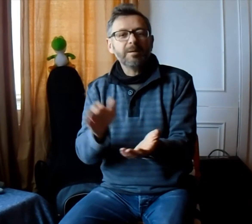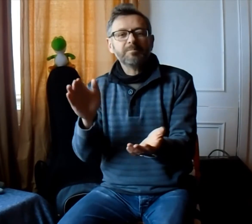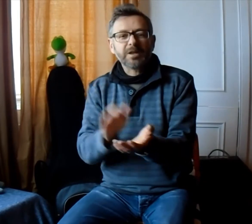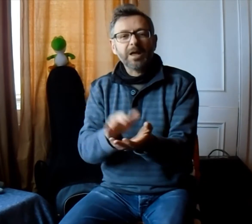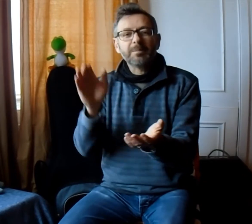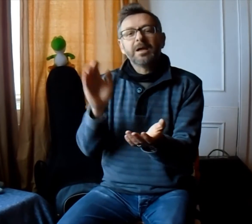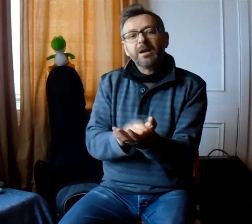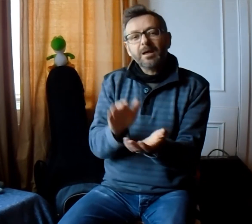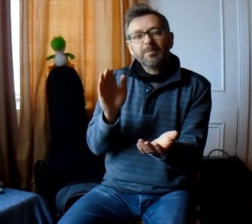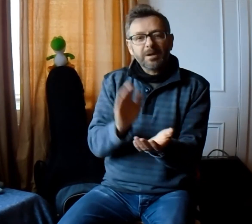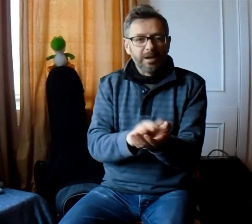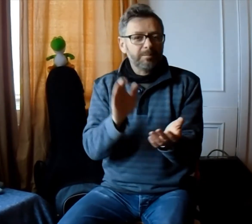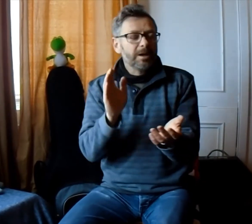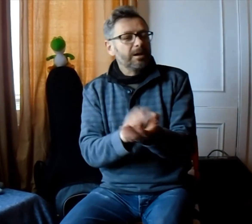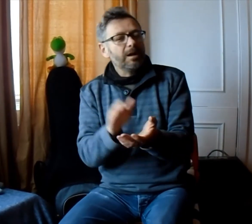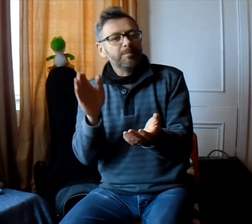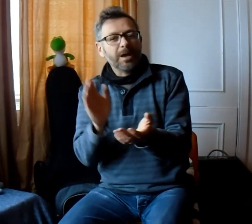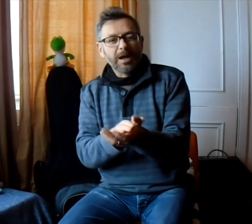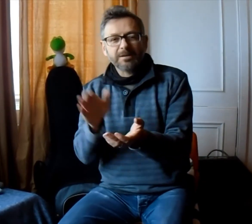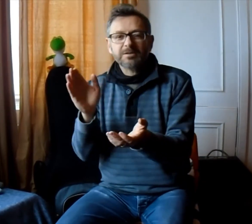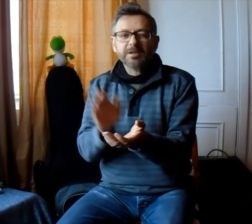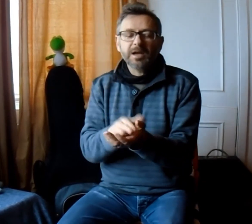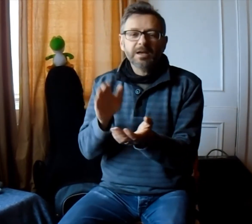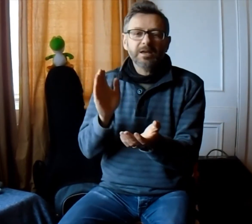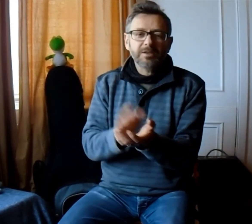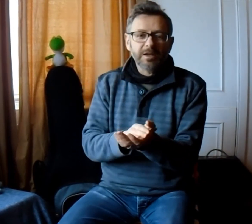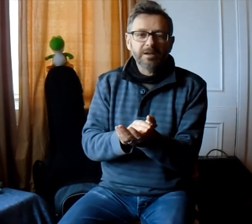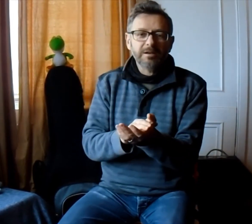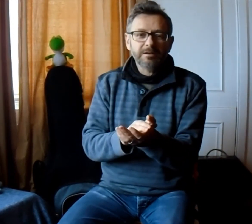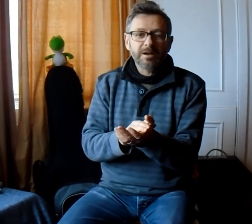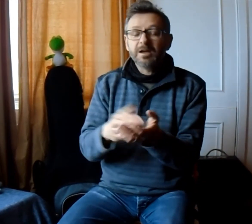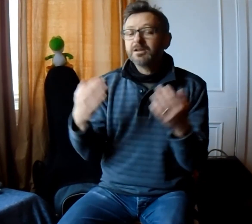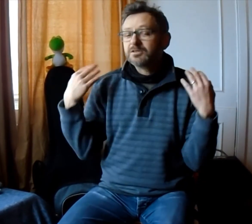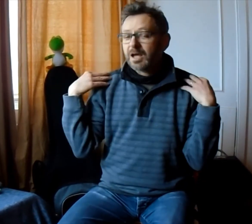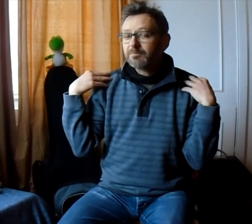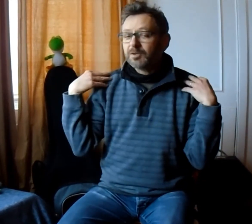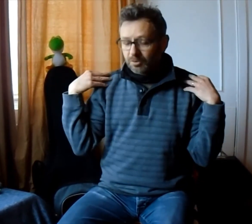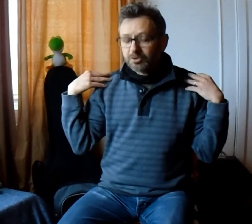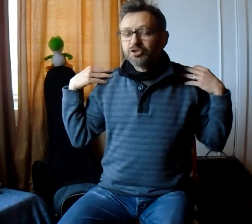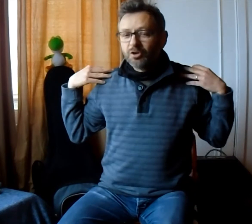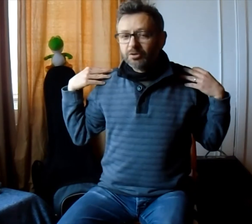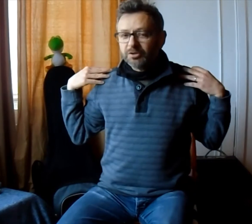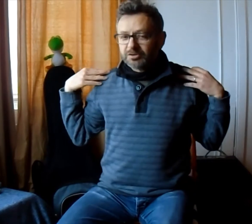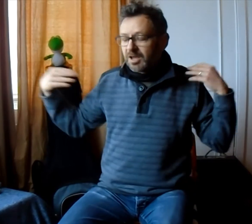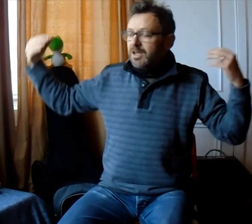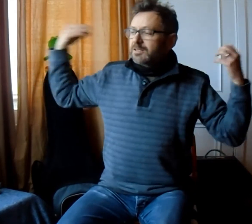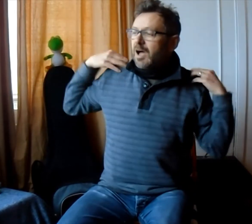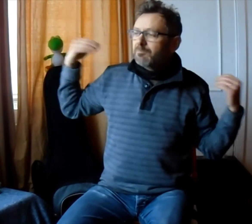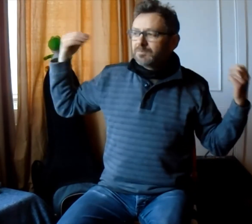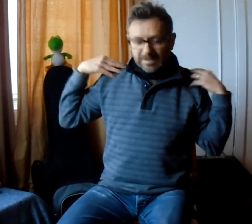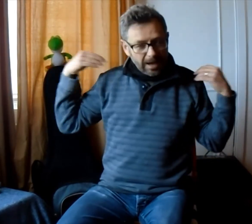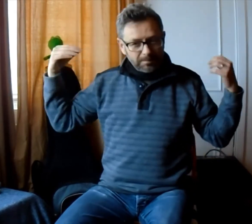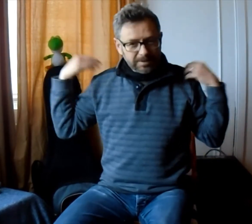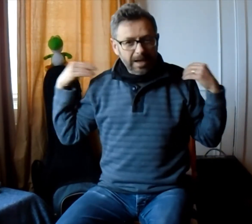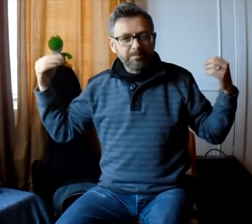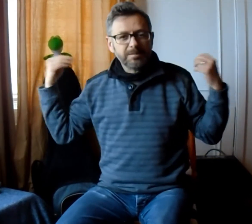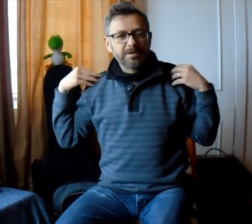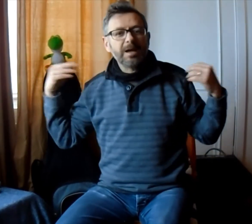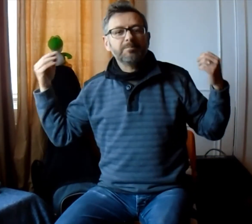Tap your shoulders. Tap, tap, tap, tap